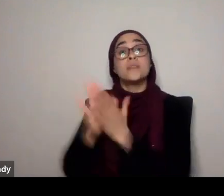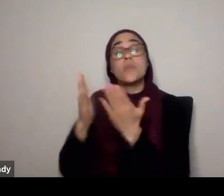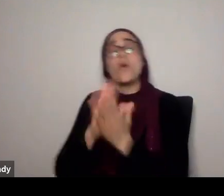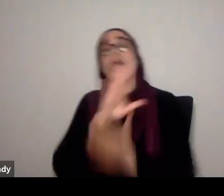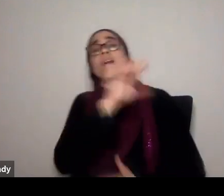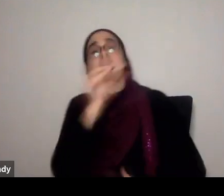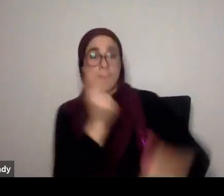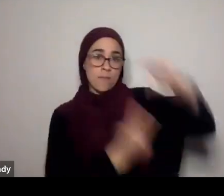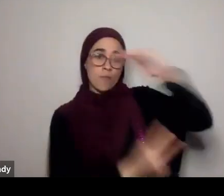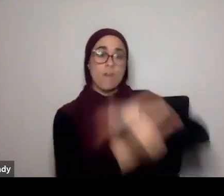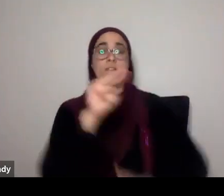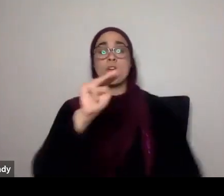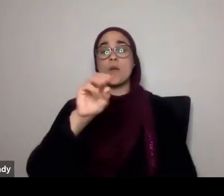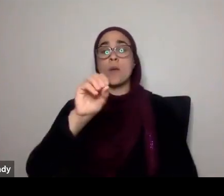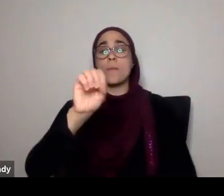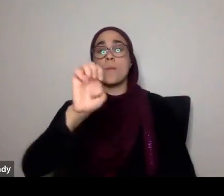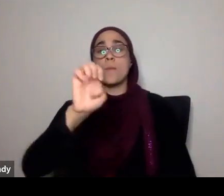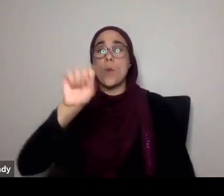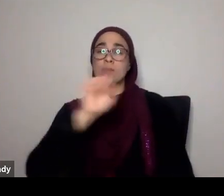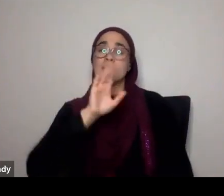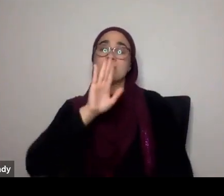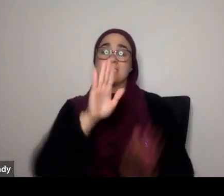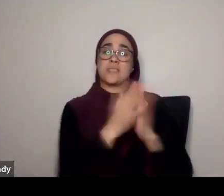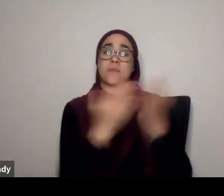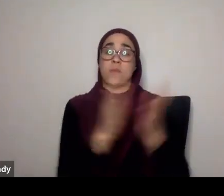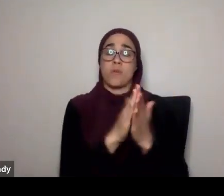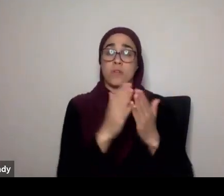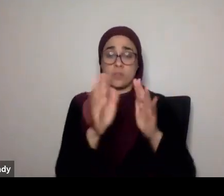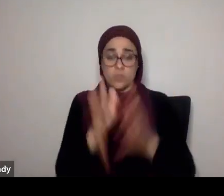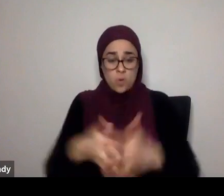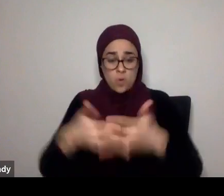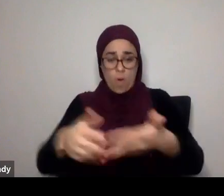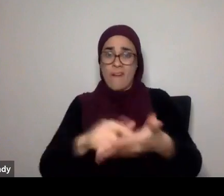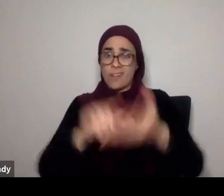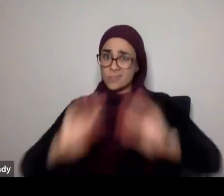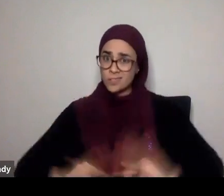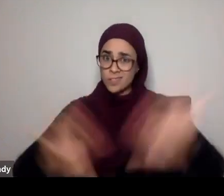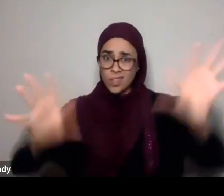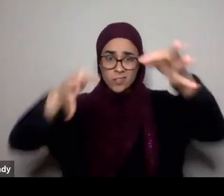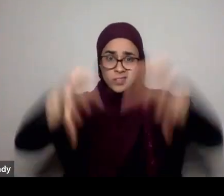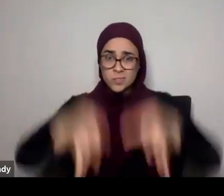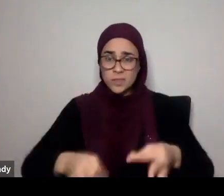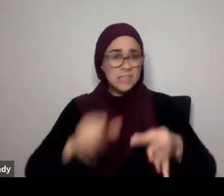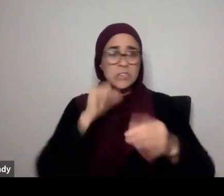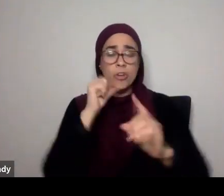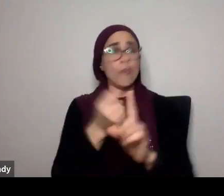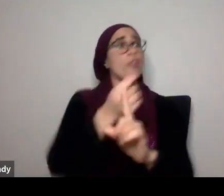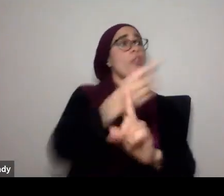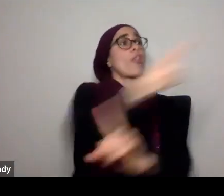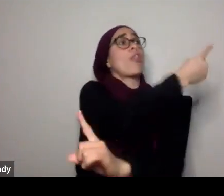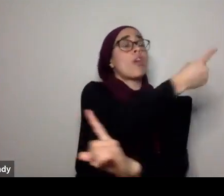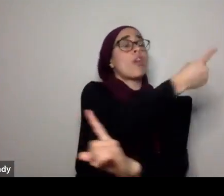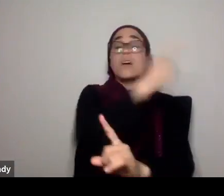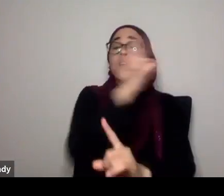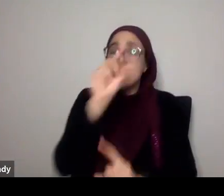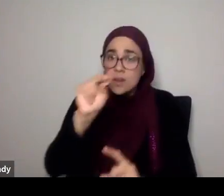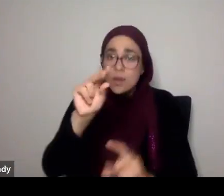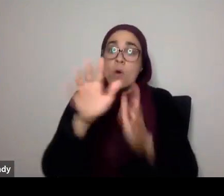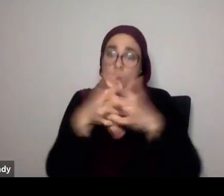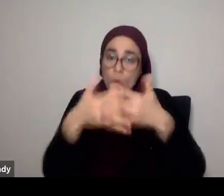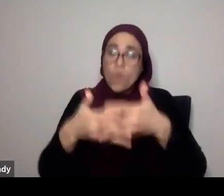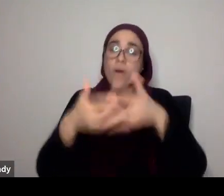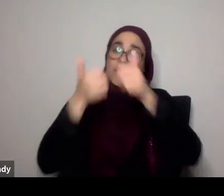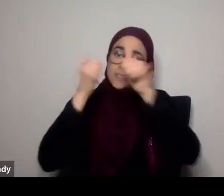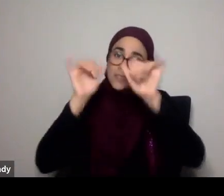making it clear, that it's not breaking away from tradition. It's not breaking away from the books of the past. It's coming to fulfill the lessons of the